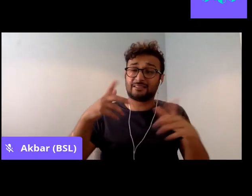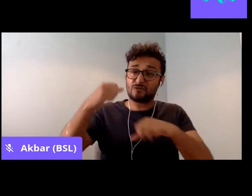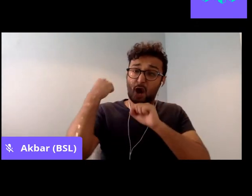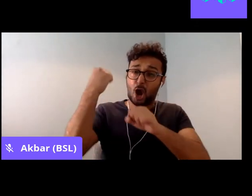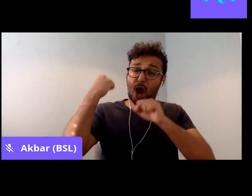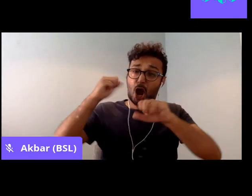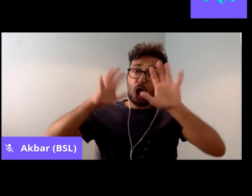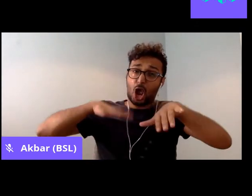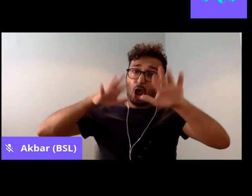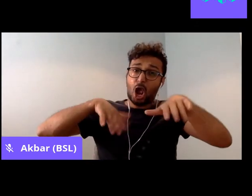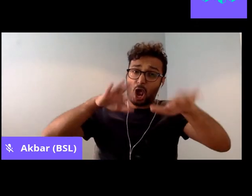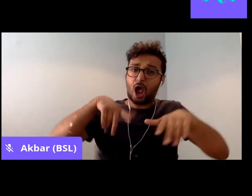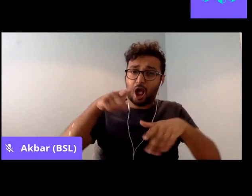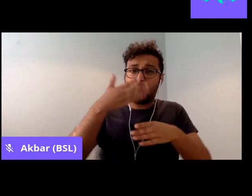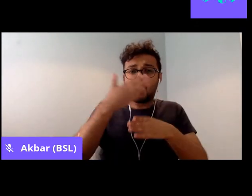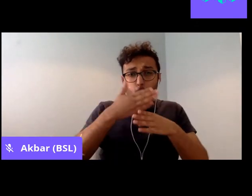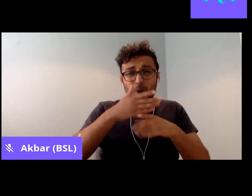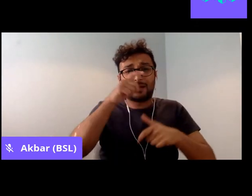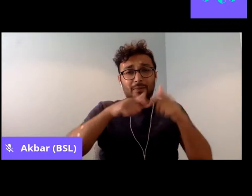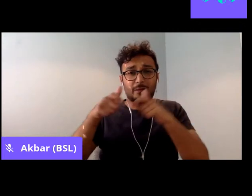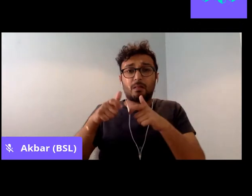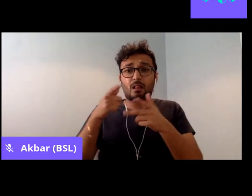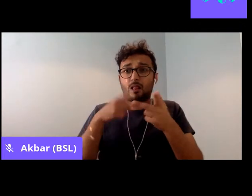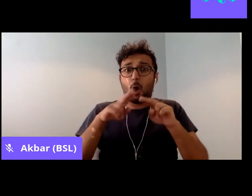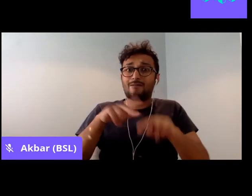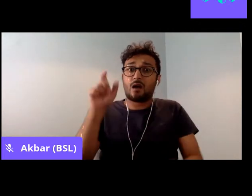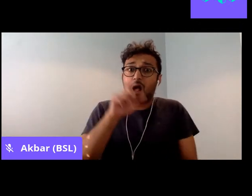challenging the state and the employer.